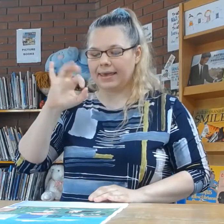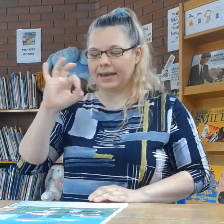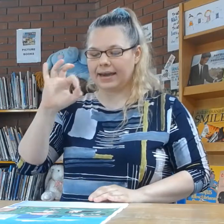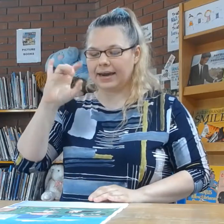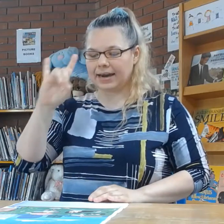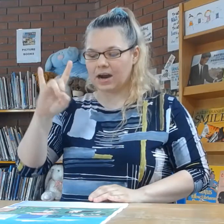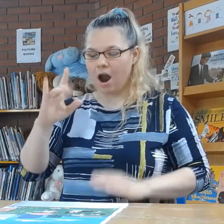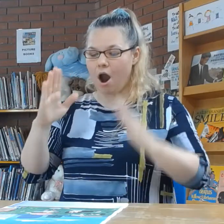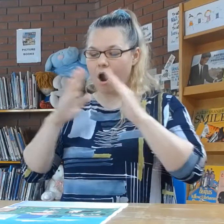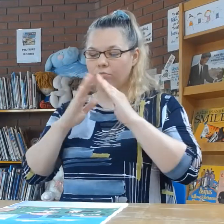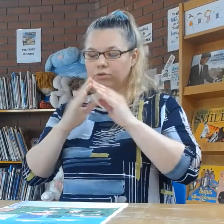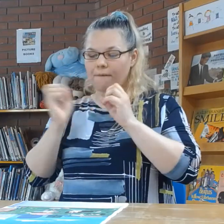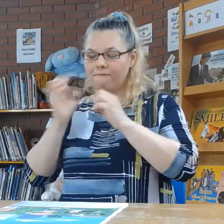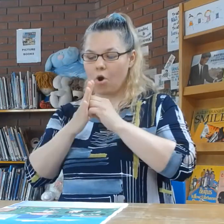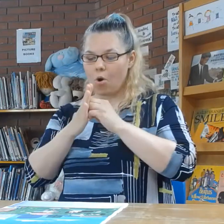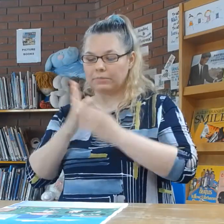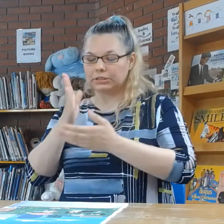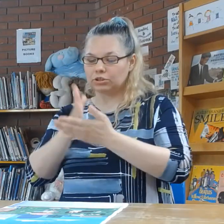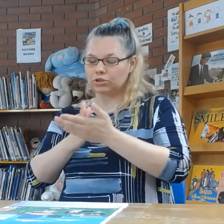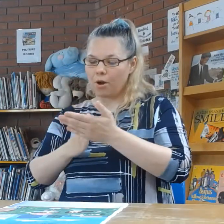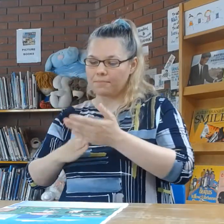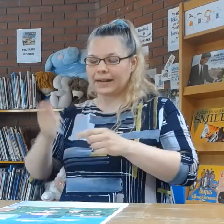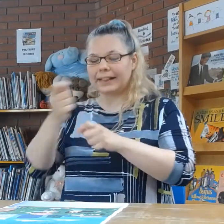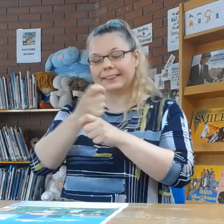and scones.